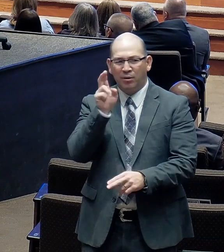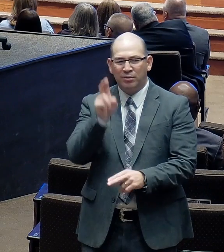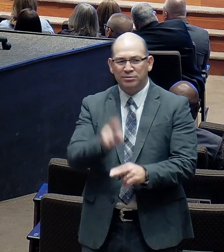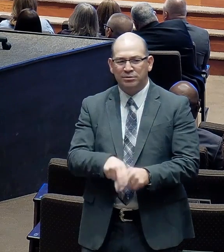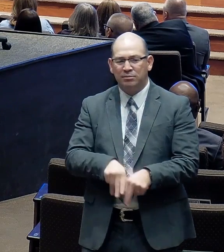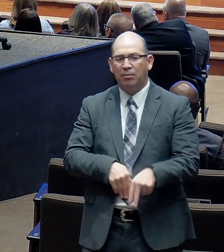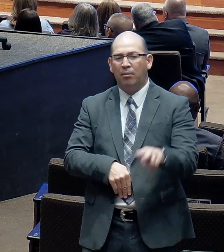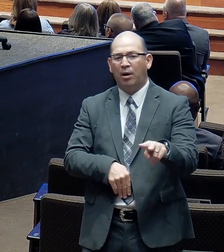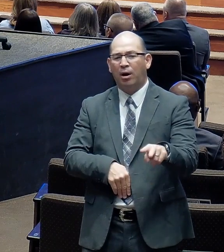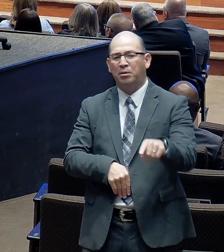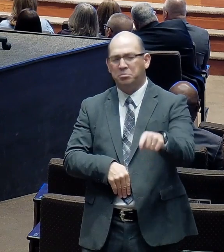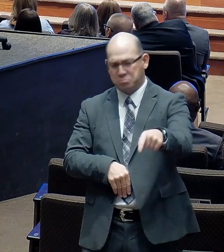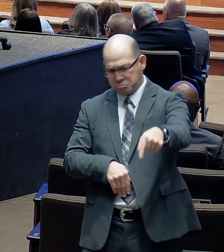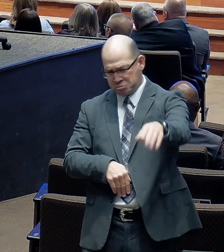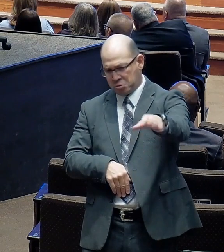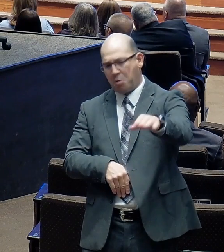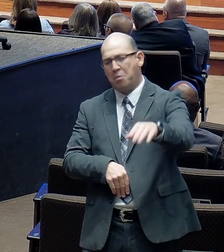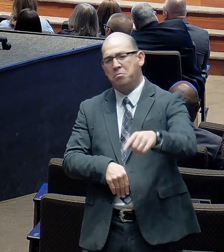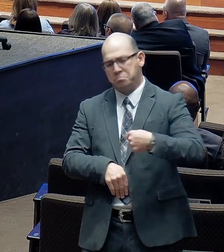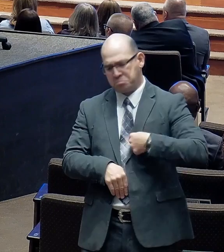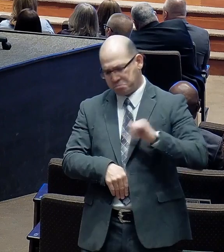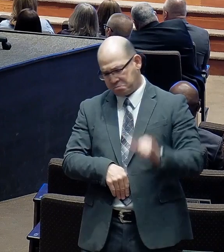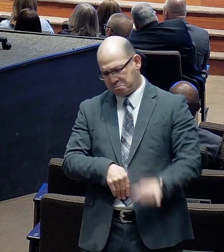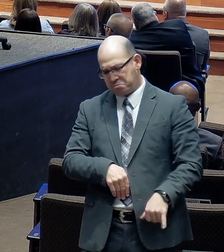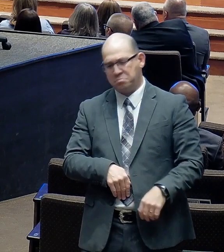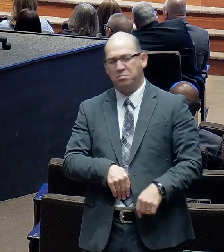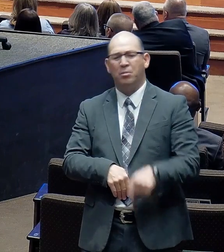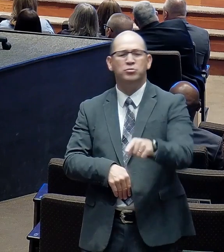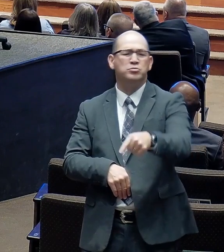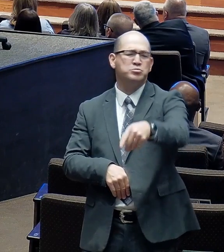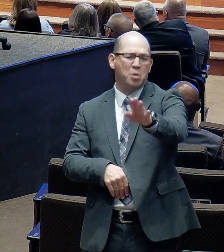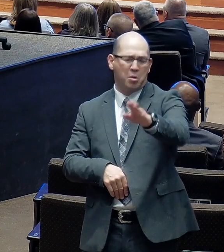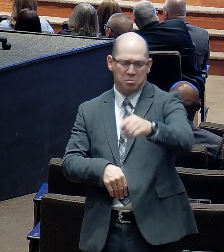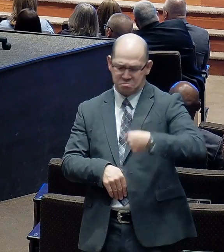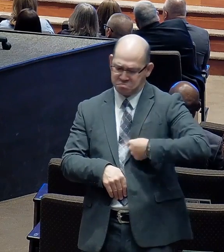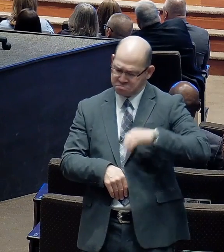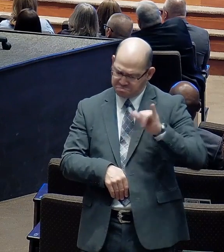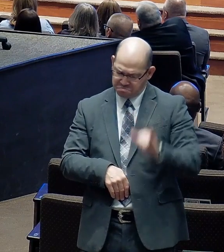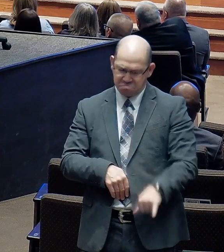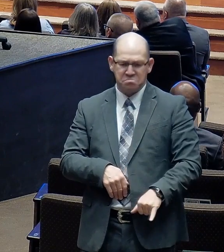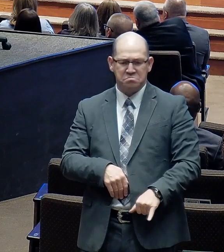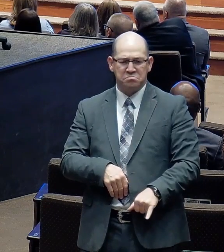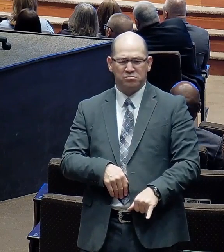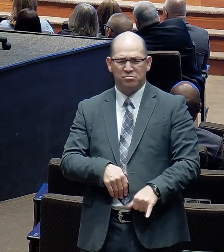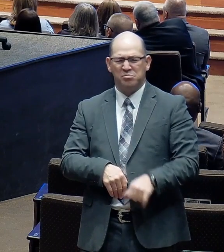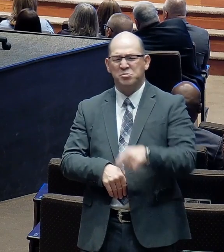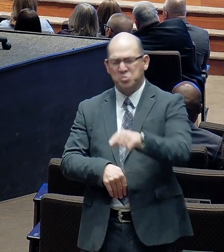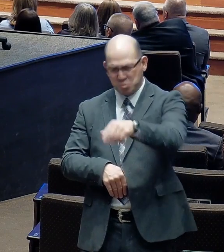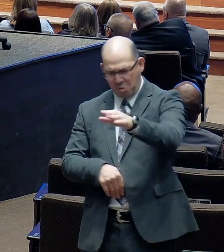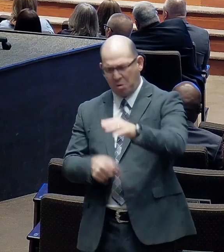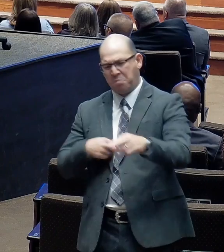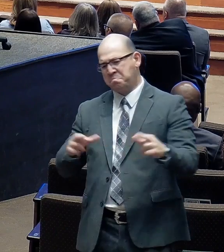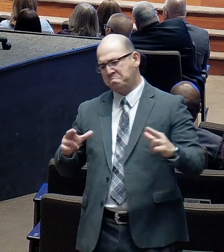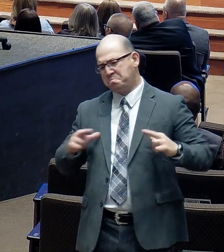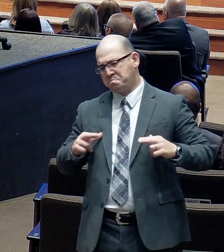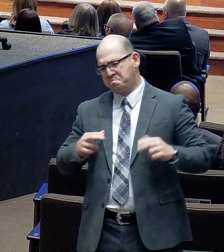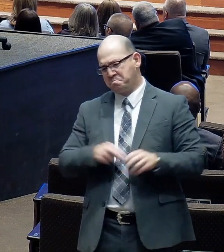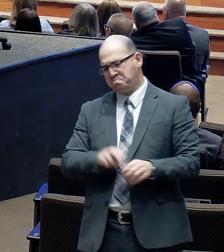Don't be a member that just. Watches what's happening. Be a member. That can be counted on.